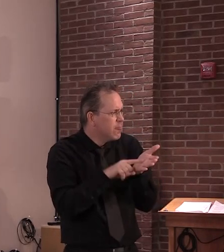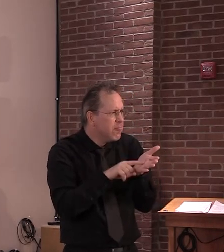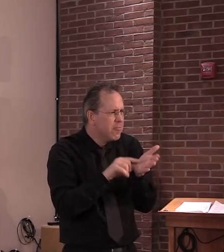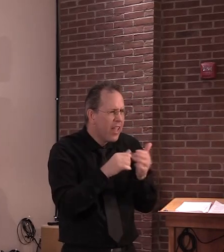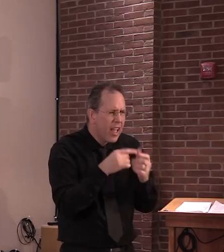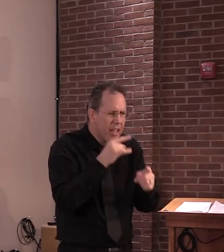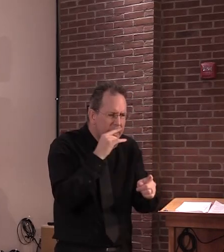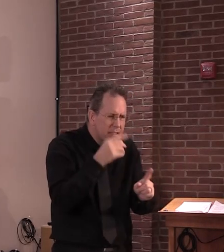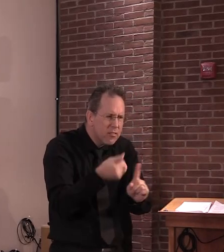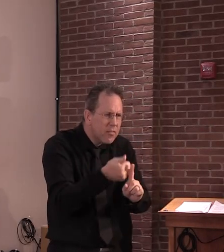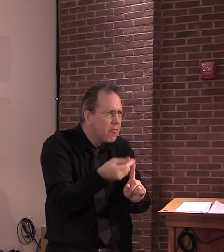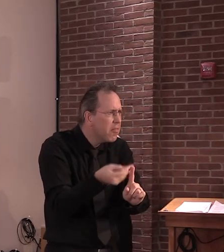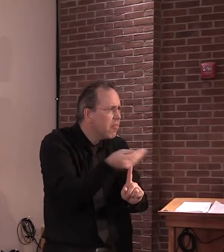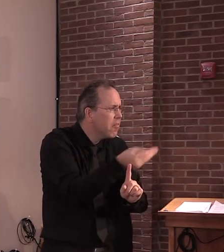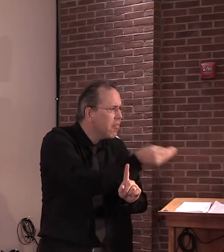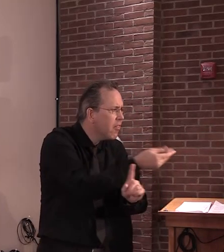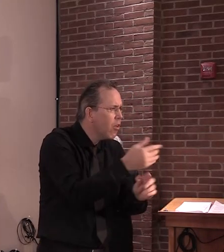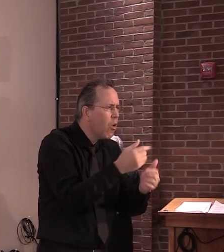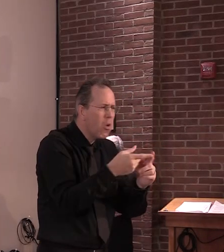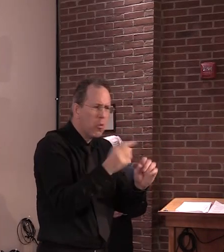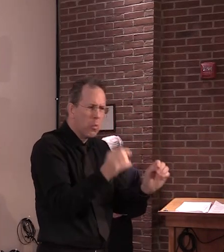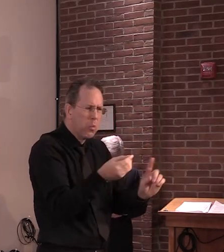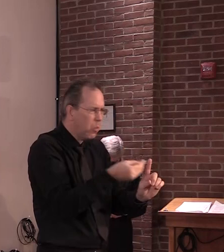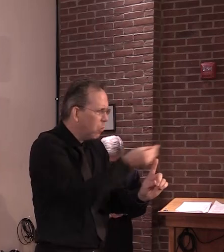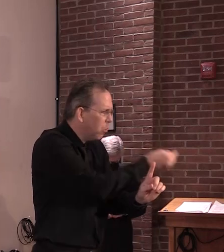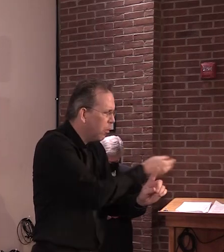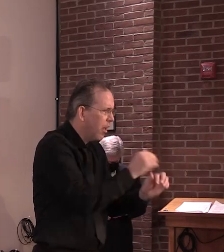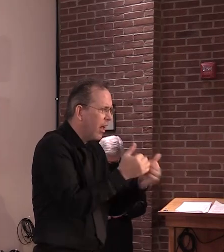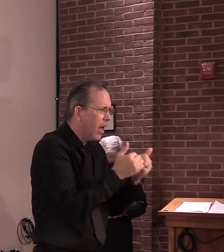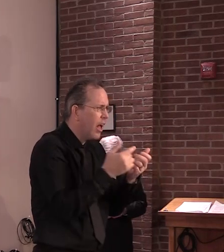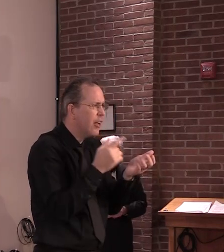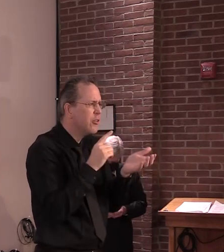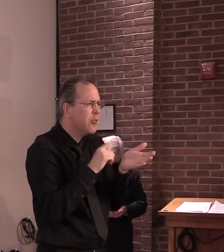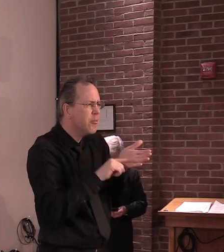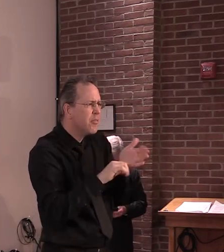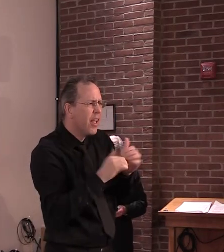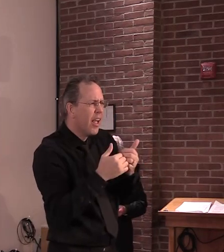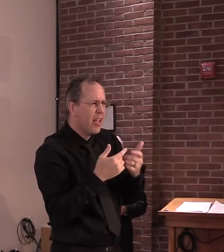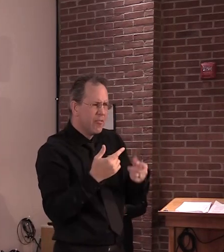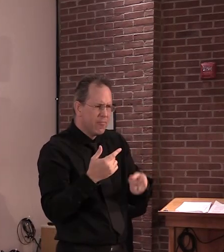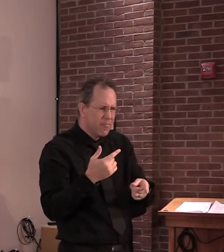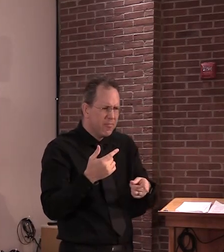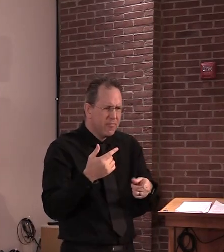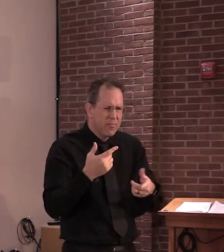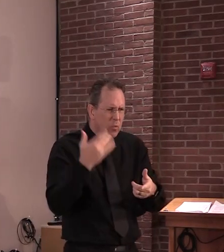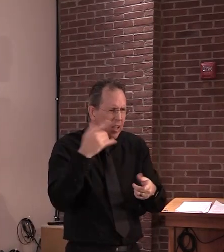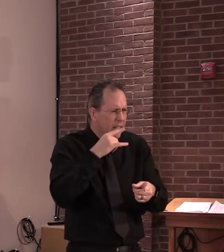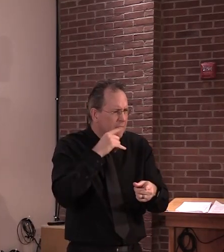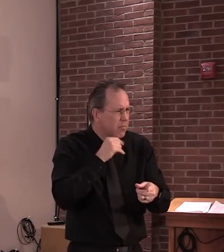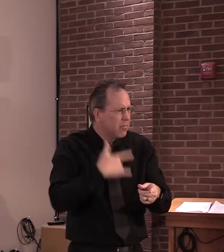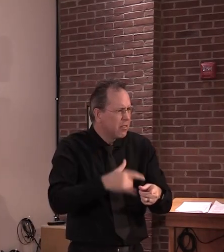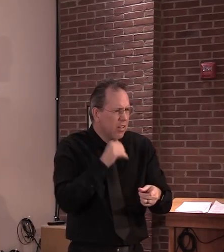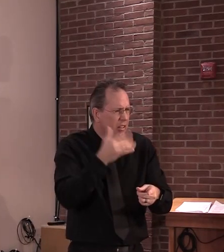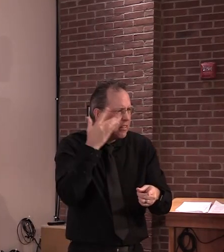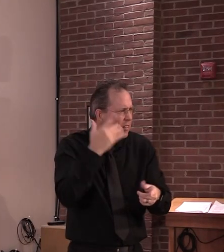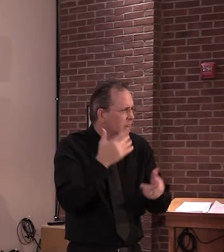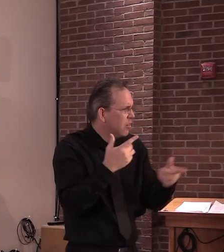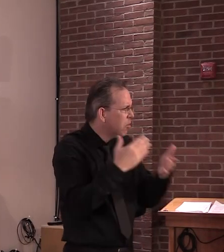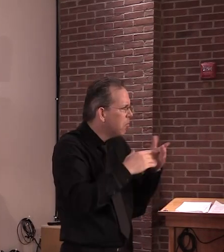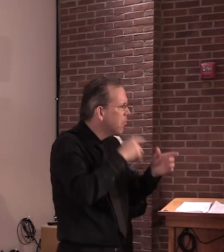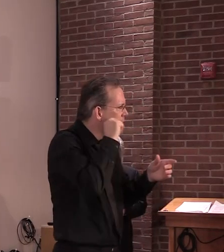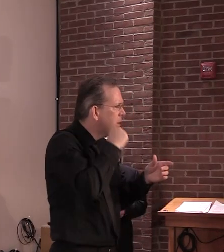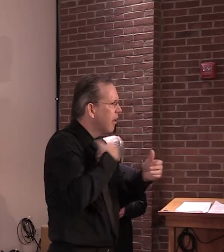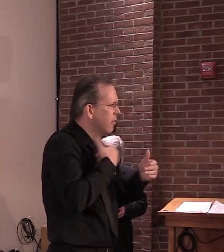kind of becoming more and more aware of, plenty of stuff that we would still love to have answers for. And in terms of